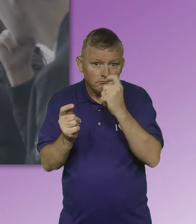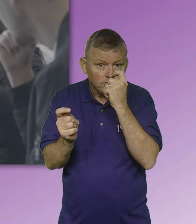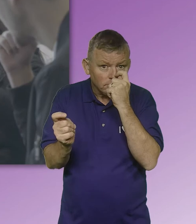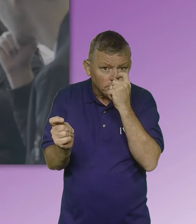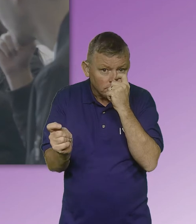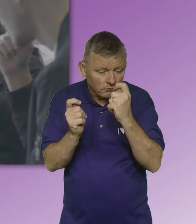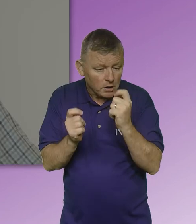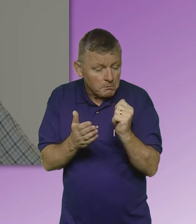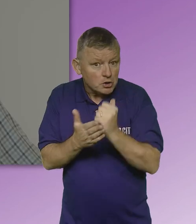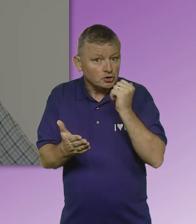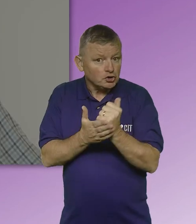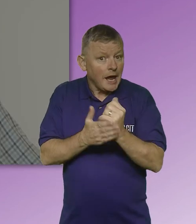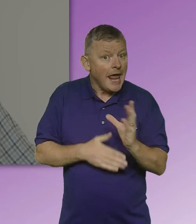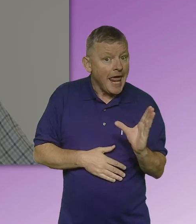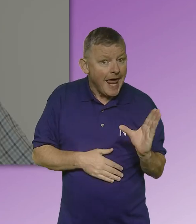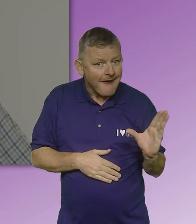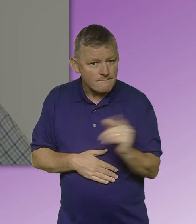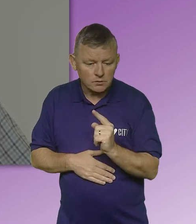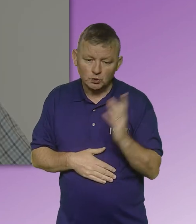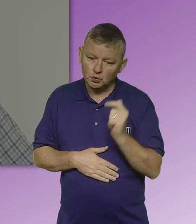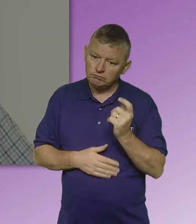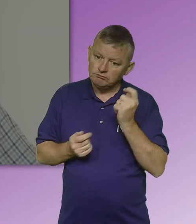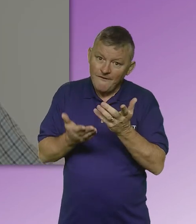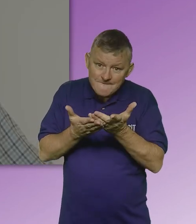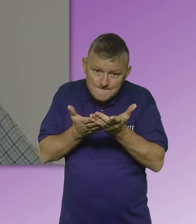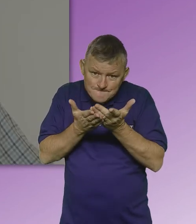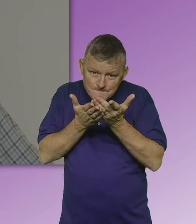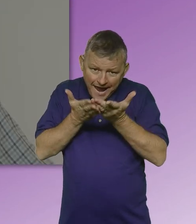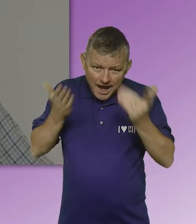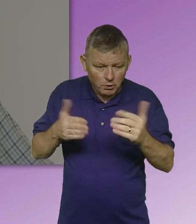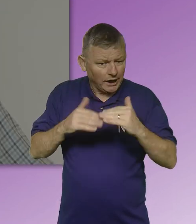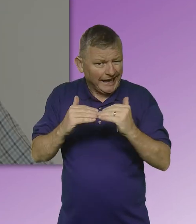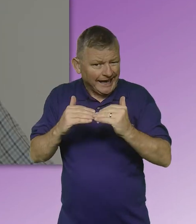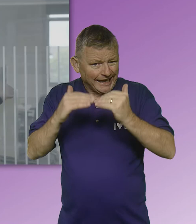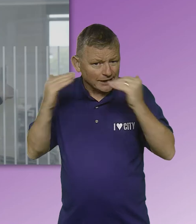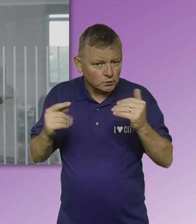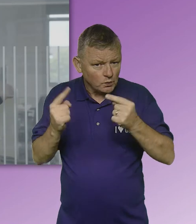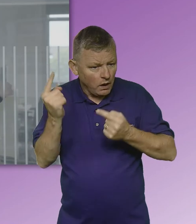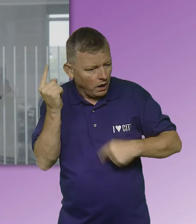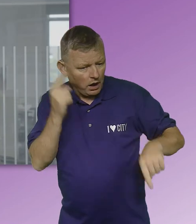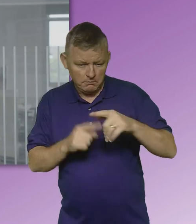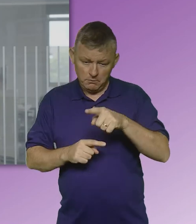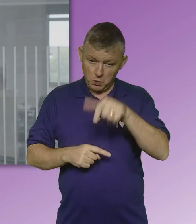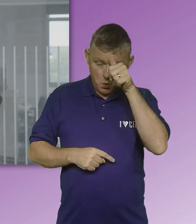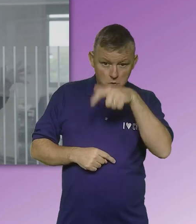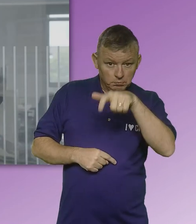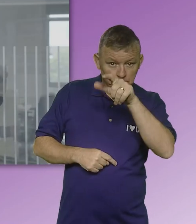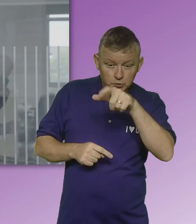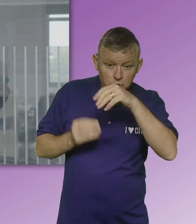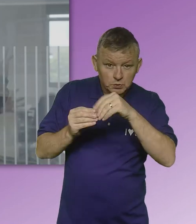participation and eliminate or mitigate these to ensure that everyone gets a fair and equal opportunity to an